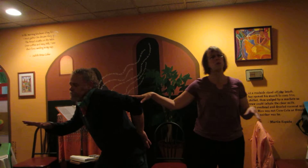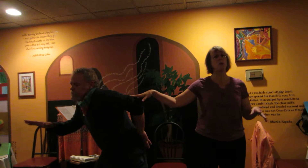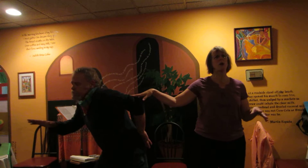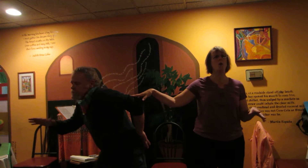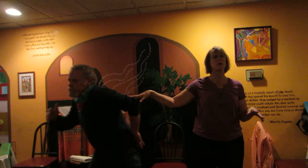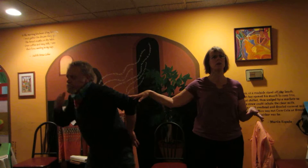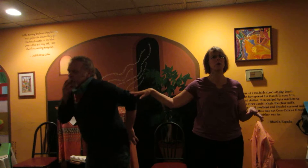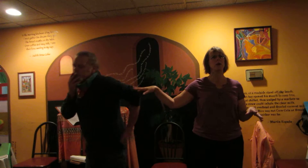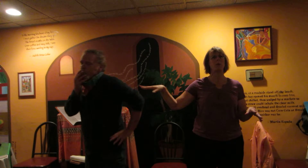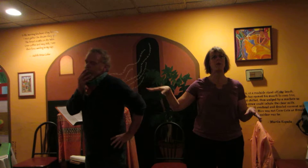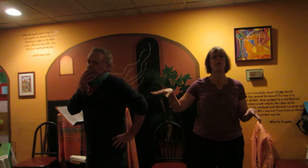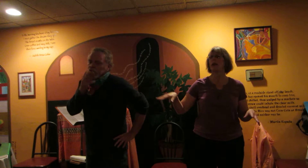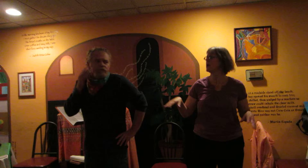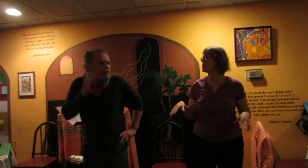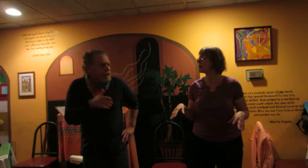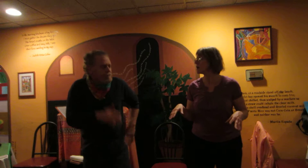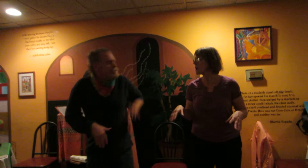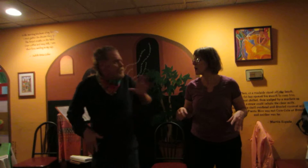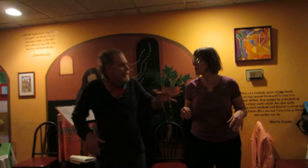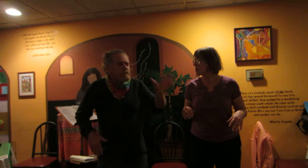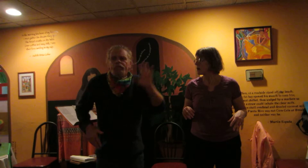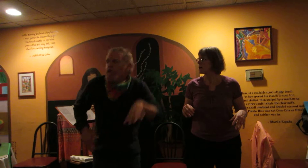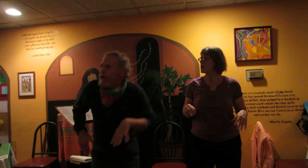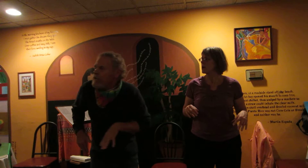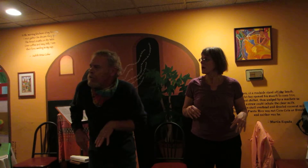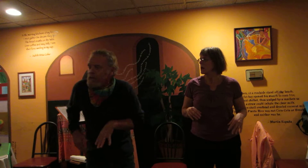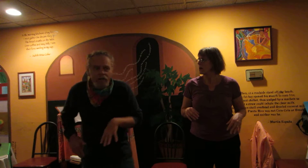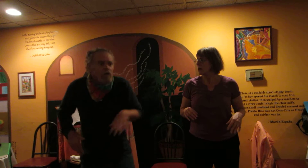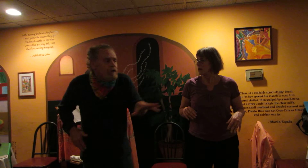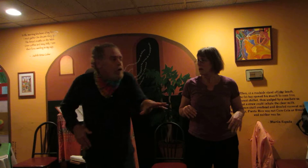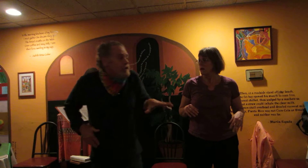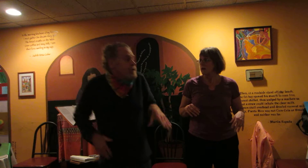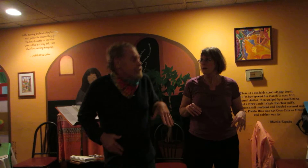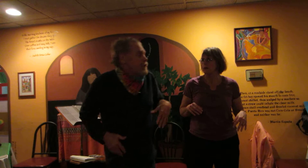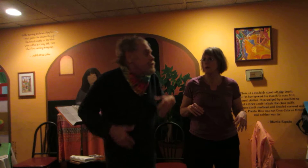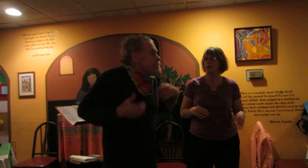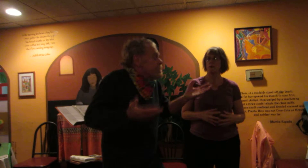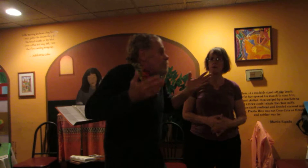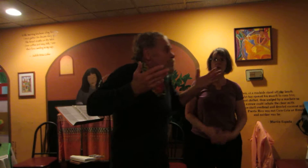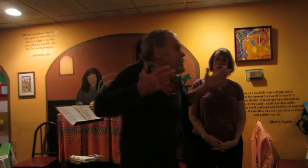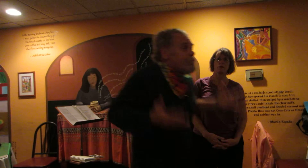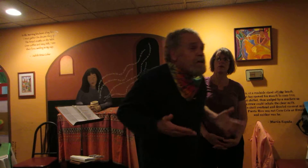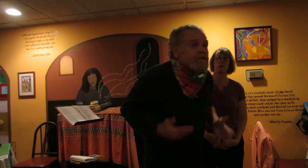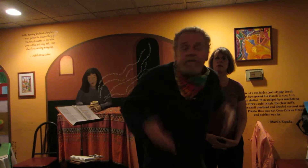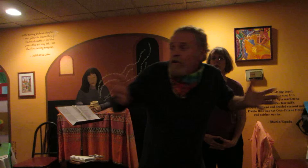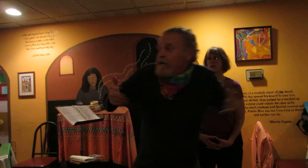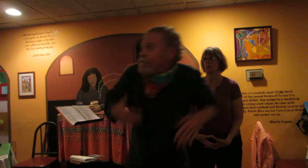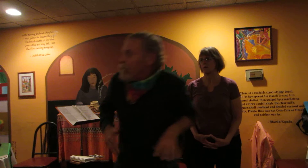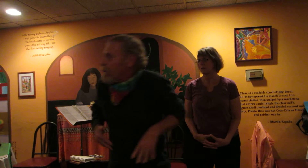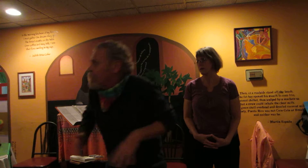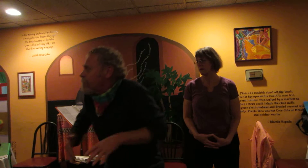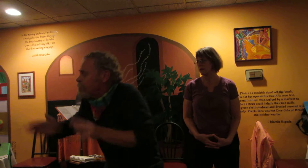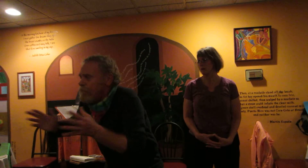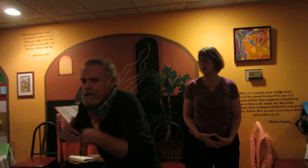You said we were going because we're going to be free? That's right. Correct. The way it will be. We won't need protections because there won't be inspections. No